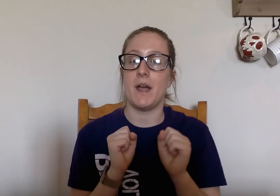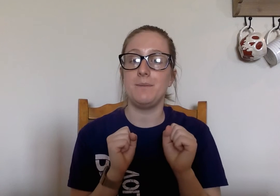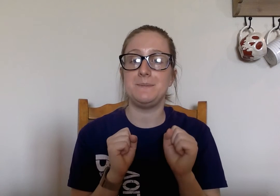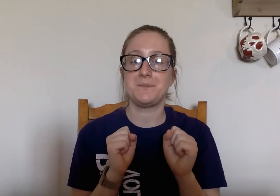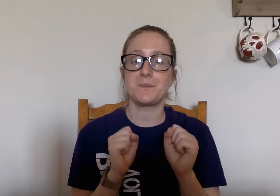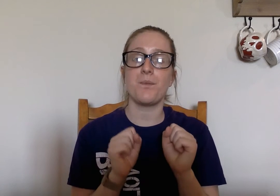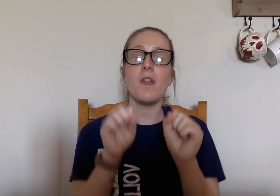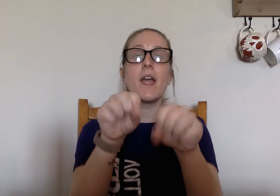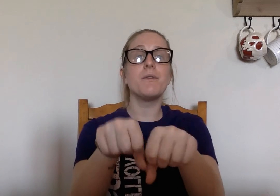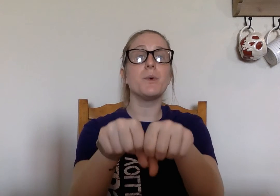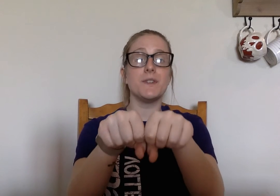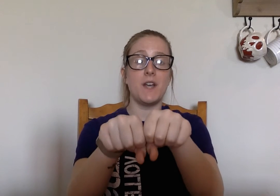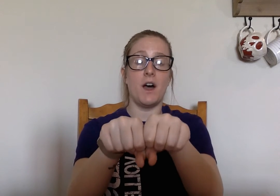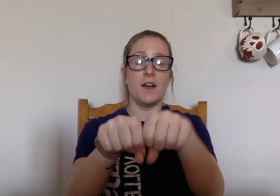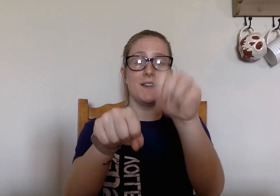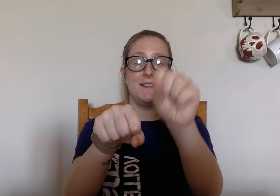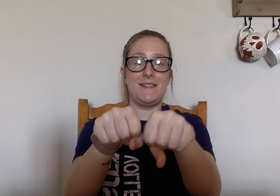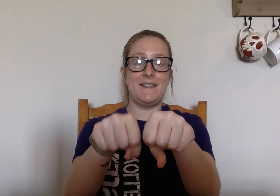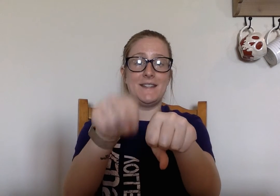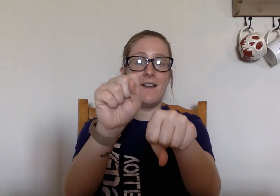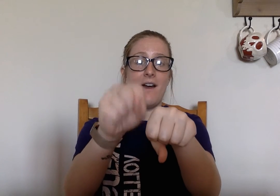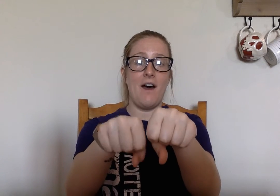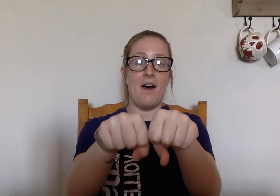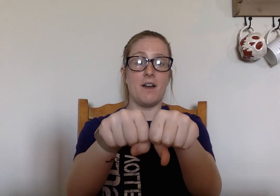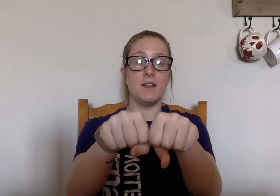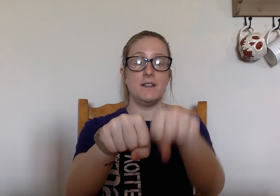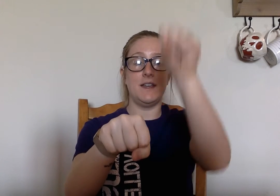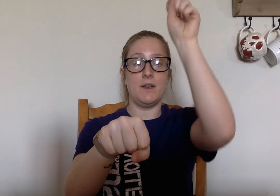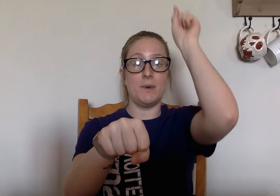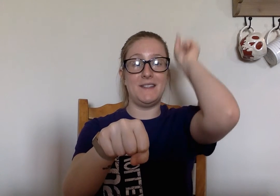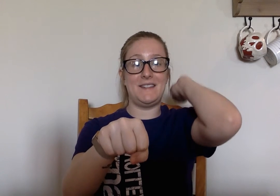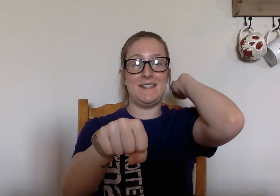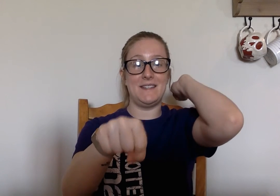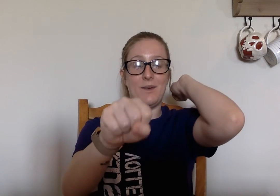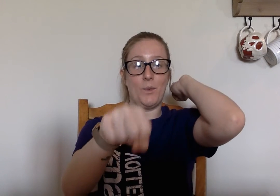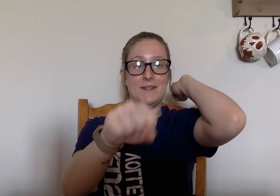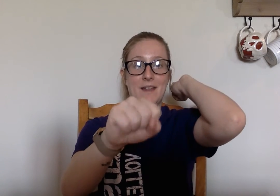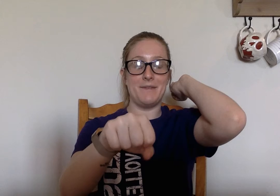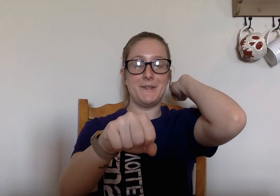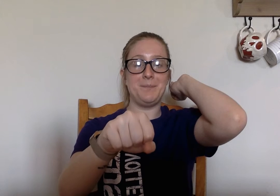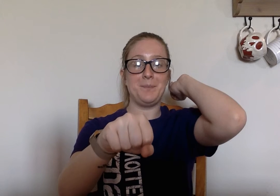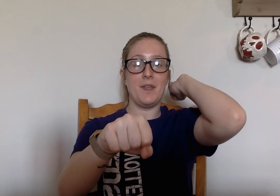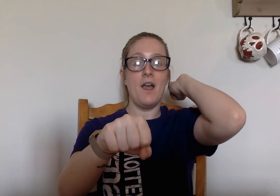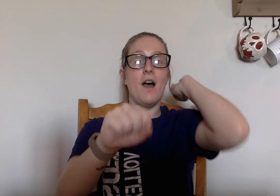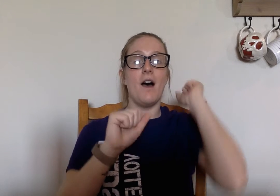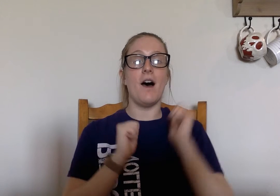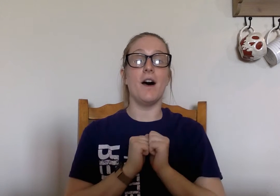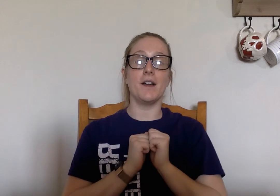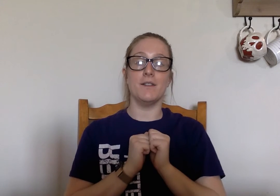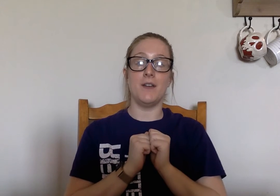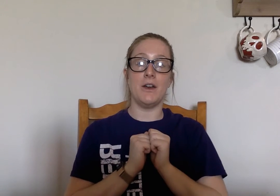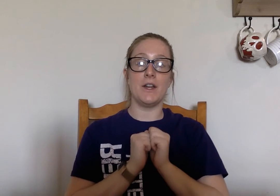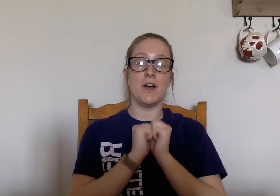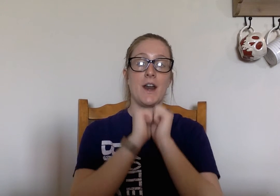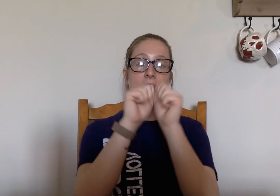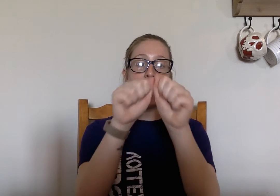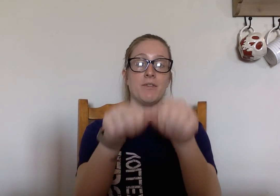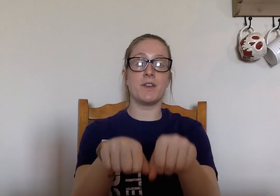okay? I have the word tug. T, ugg. Take away t. What's left? Ugg. Very good. I have